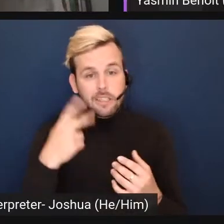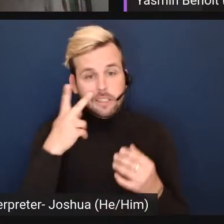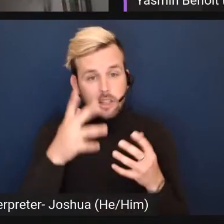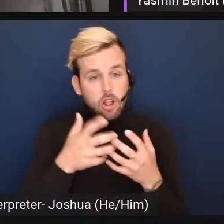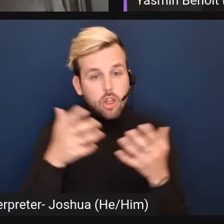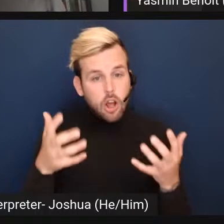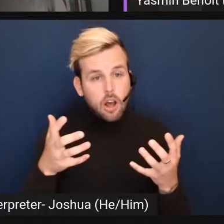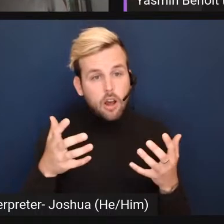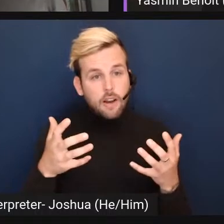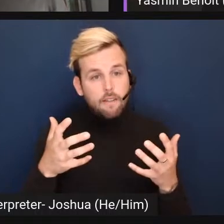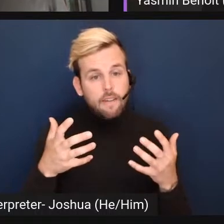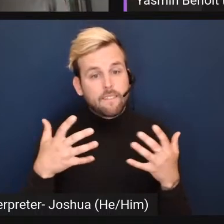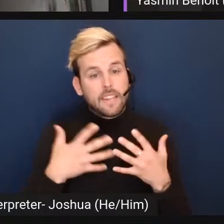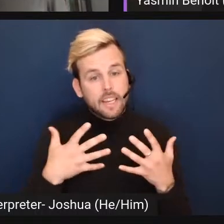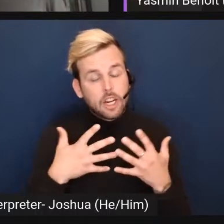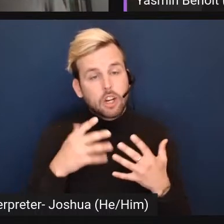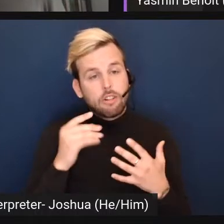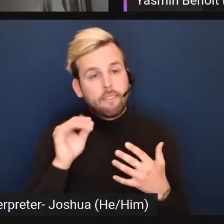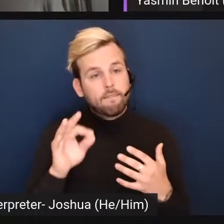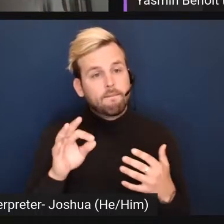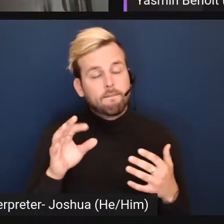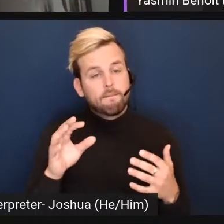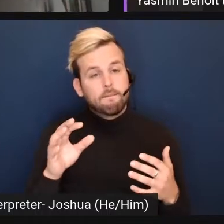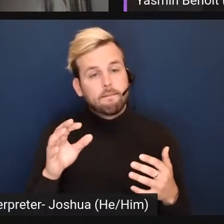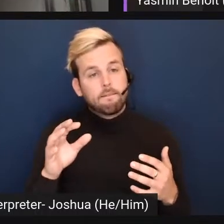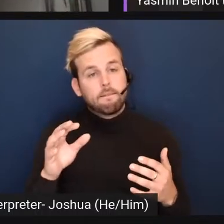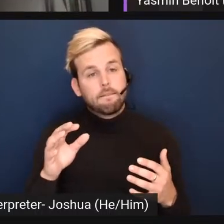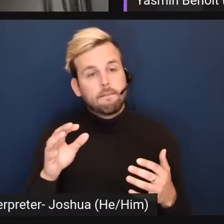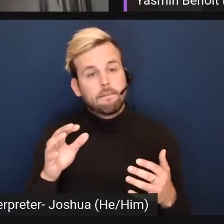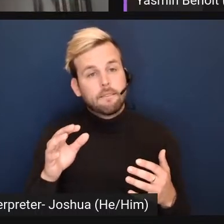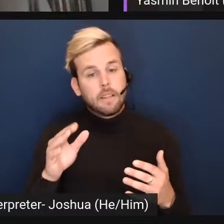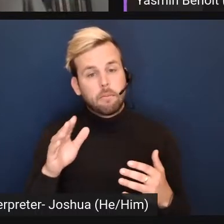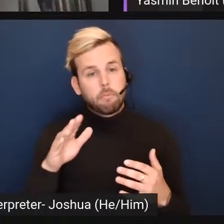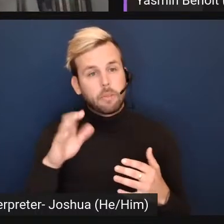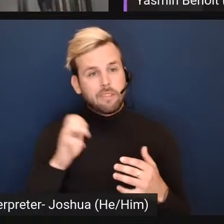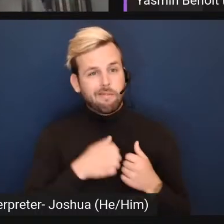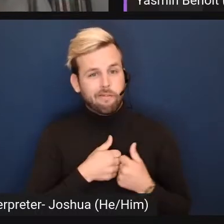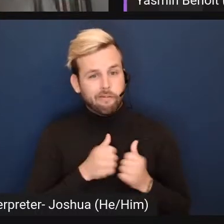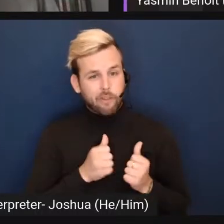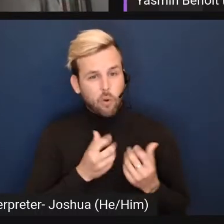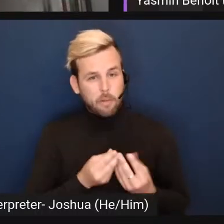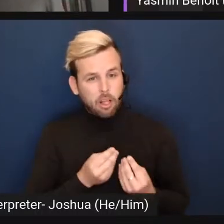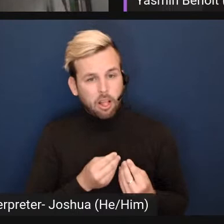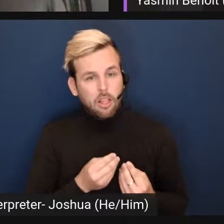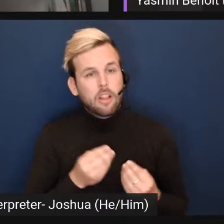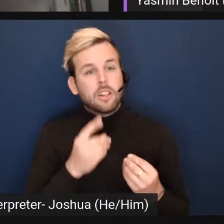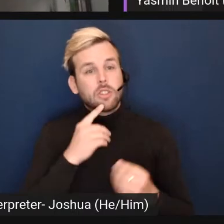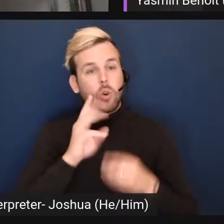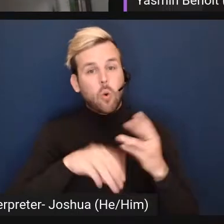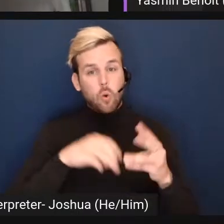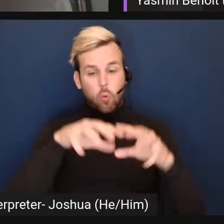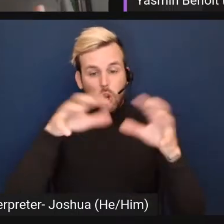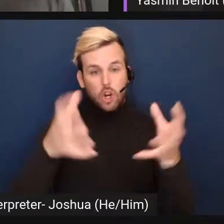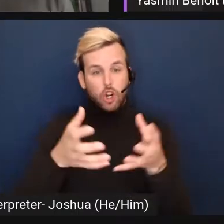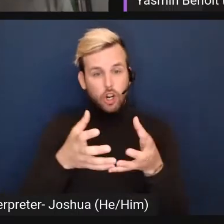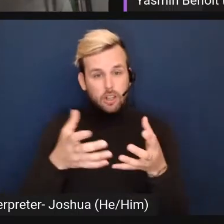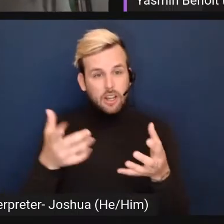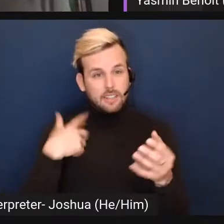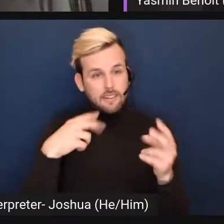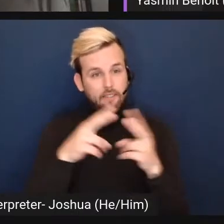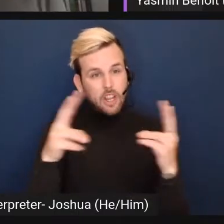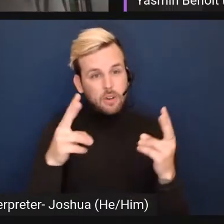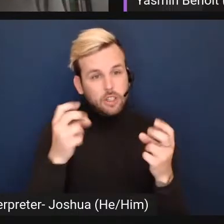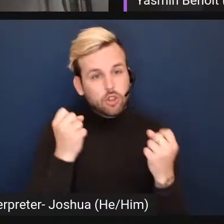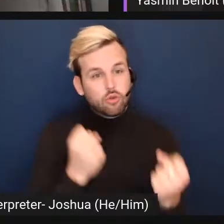fear of being vulnerable. Like there is a world out there that has a very